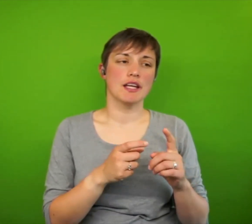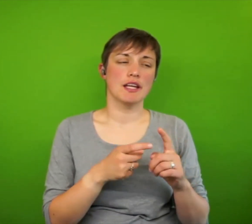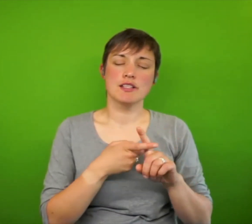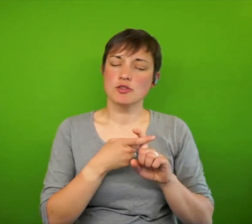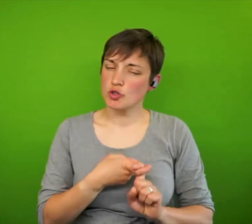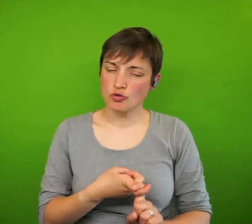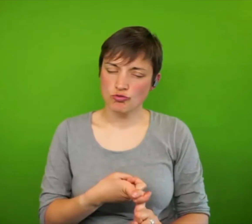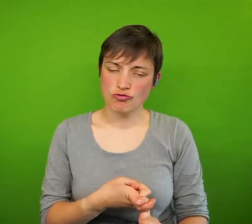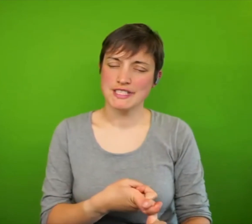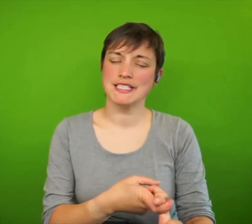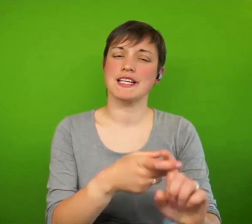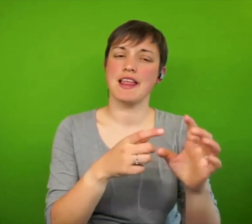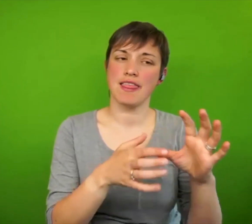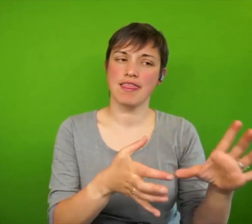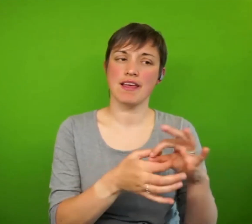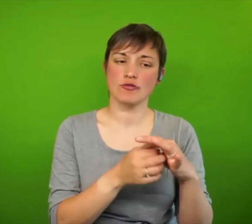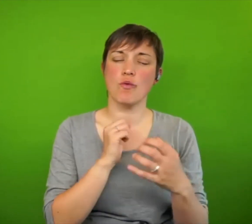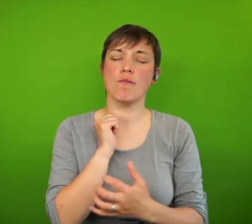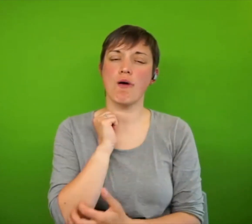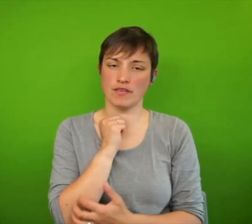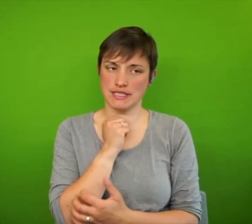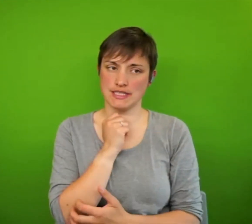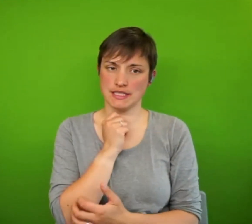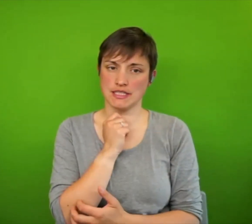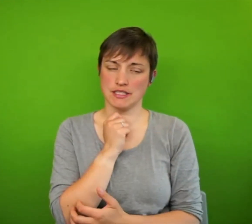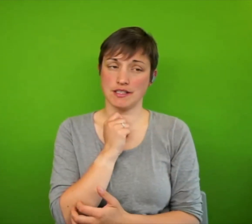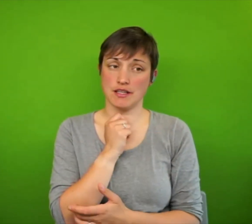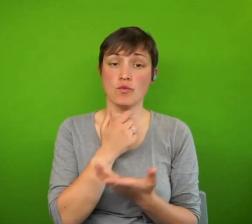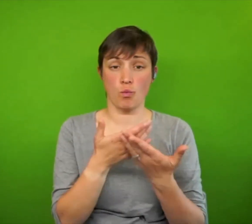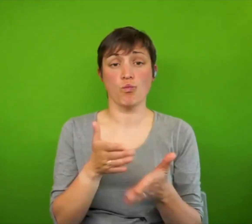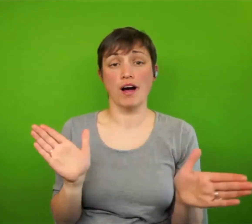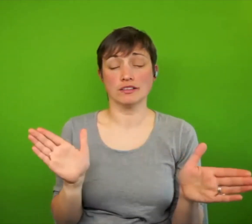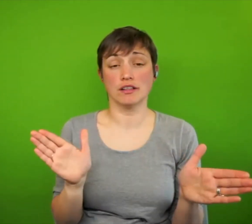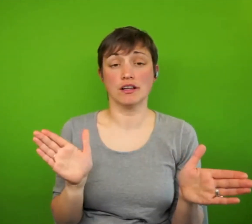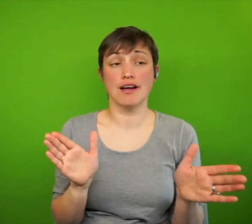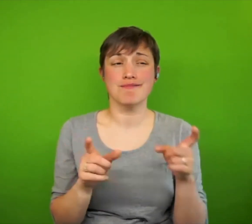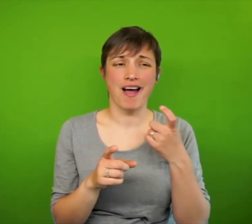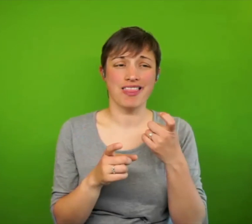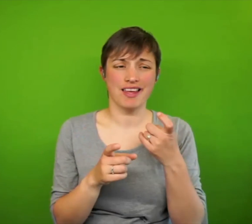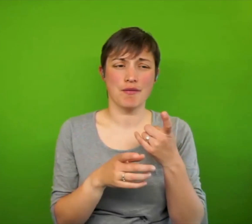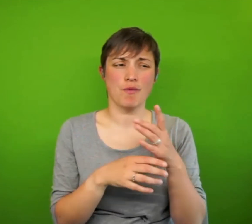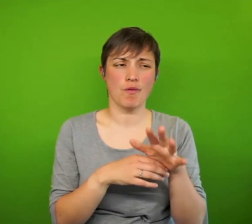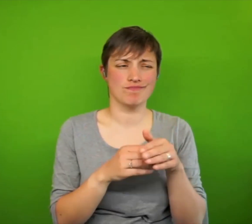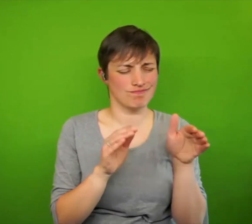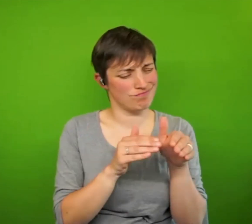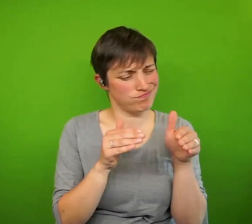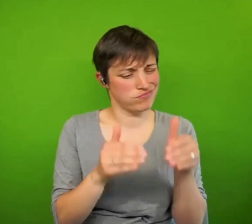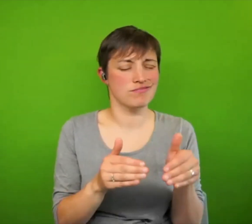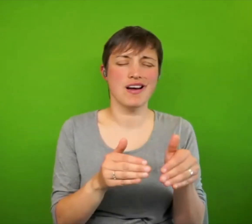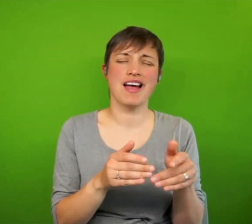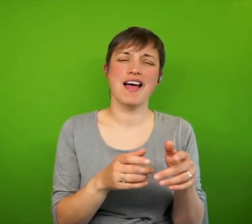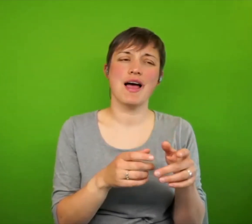and it's not actually just, I mean, it's a wider than people in poverty, but it's more intense, I think, for people in poverty, economic insecurity